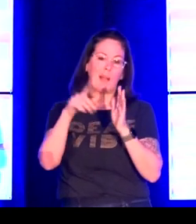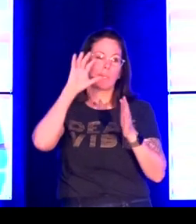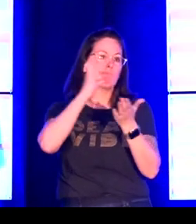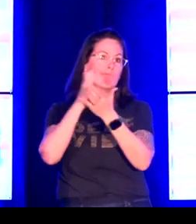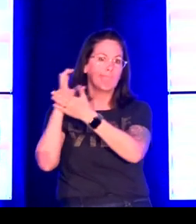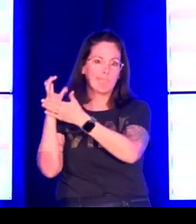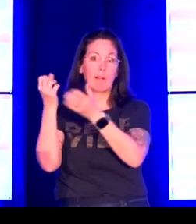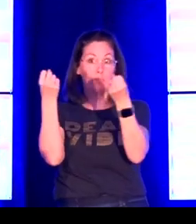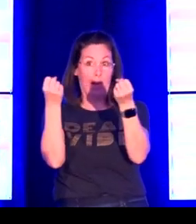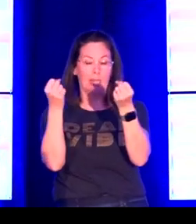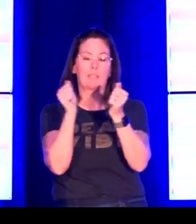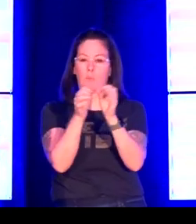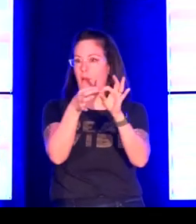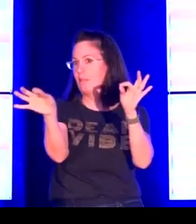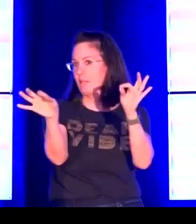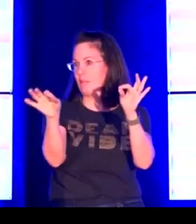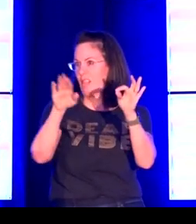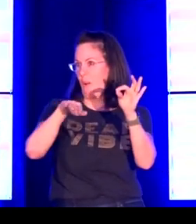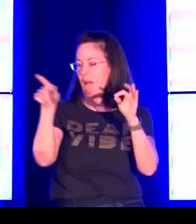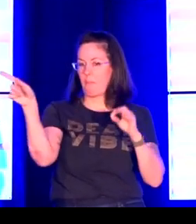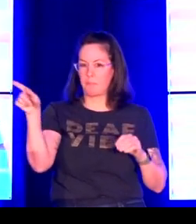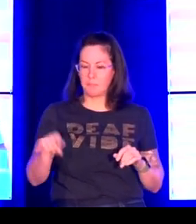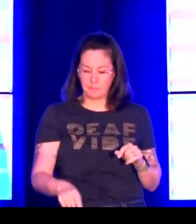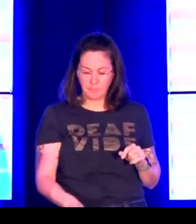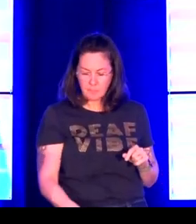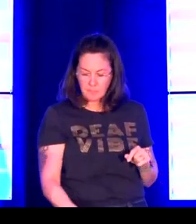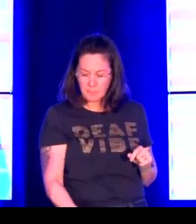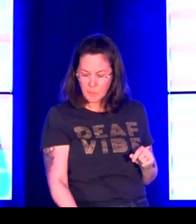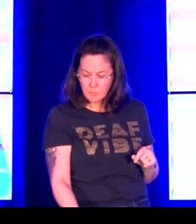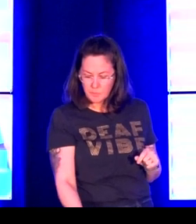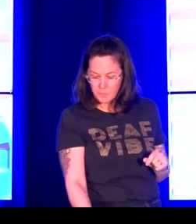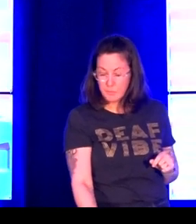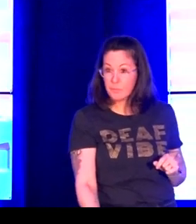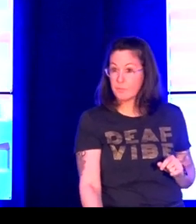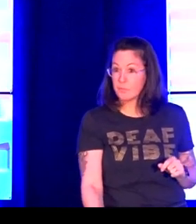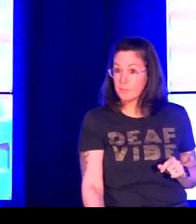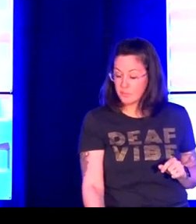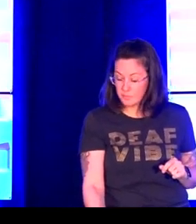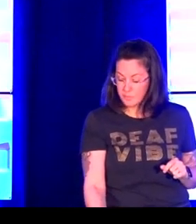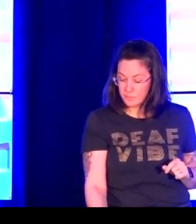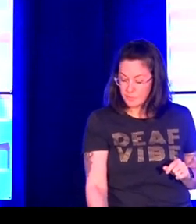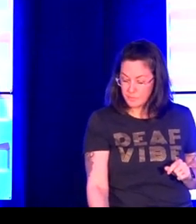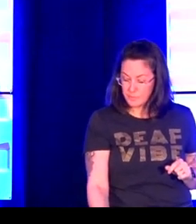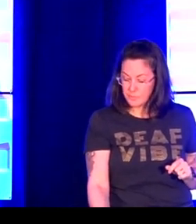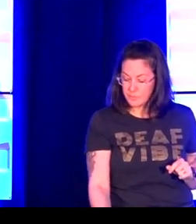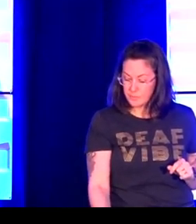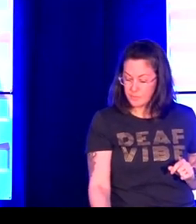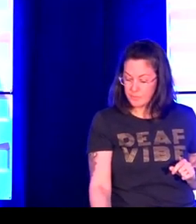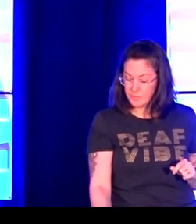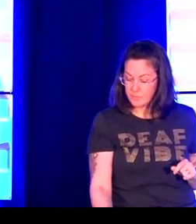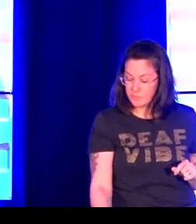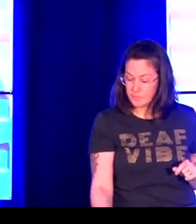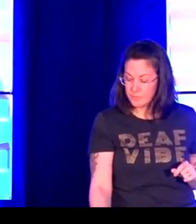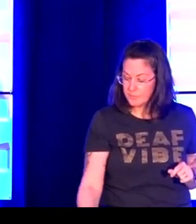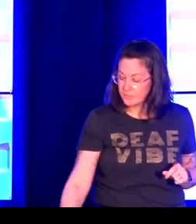who picked up on something that I said where it's if you're going to include sign language data presented